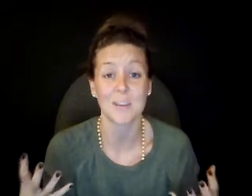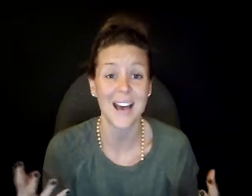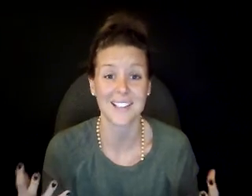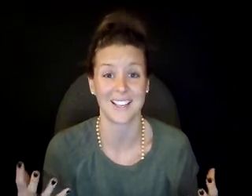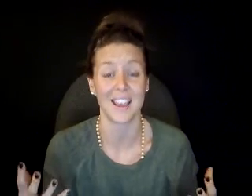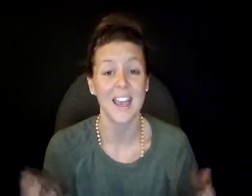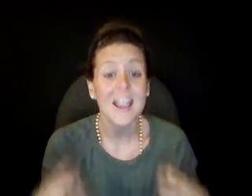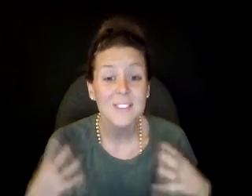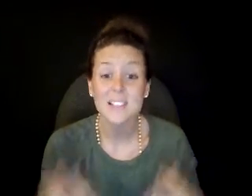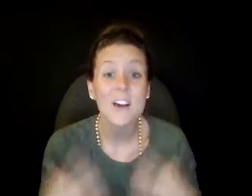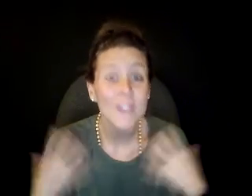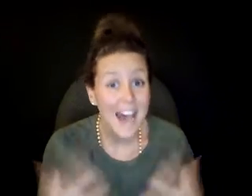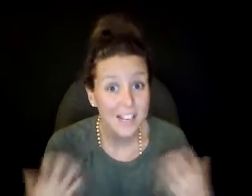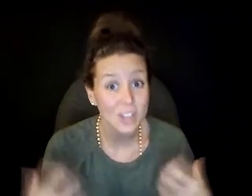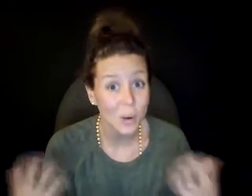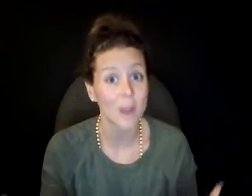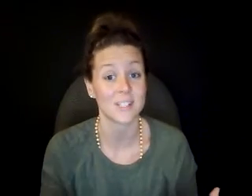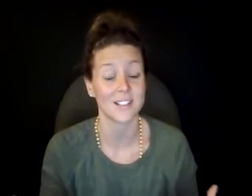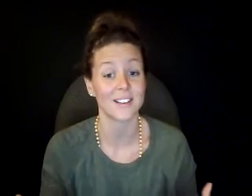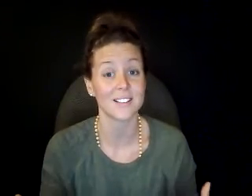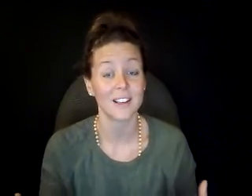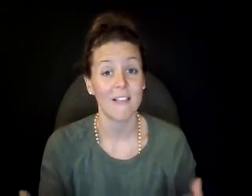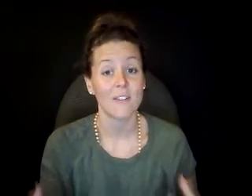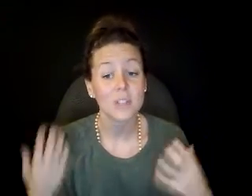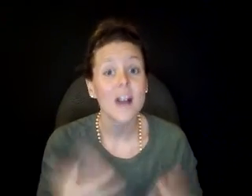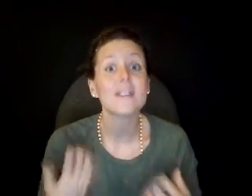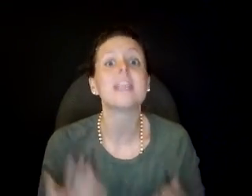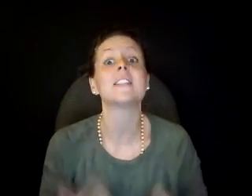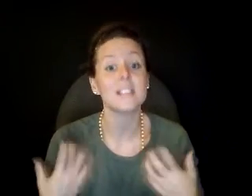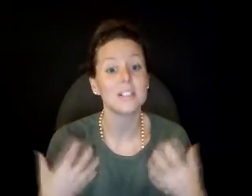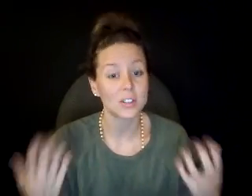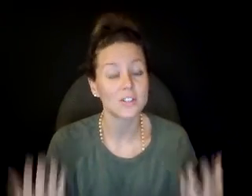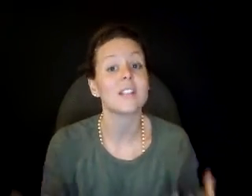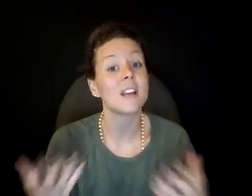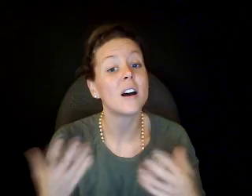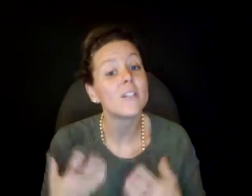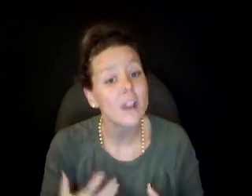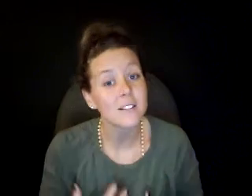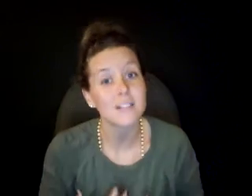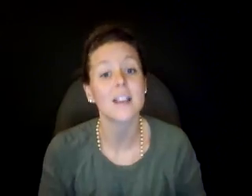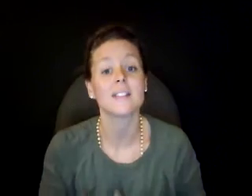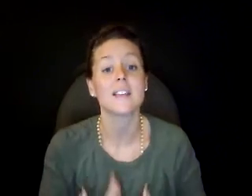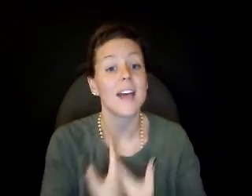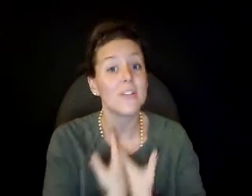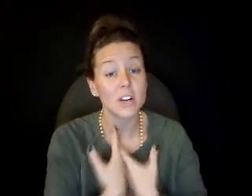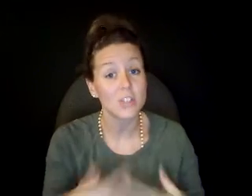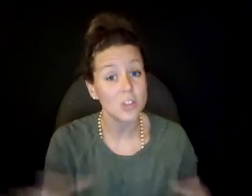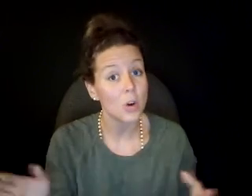capacity, and this love has no opposite. For love is the eternal state of God's Son, and there is no